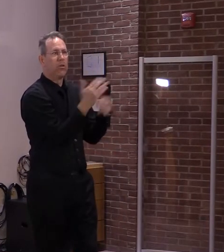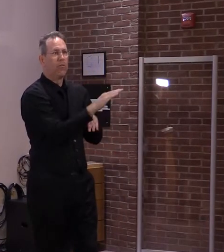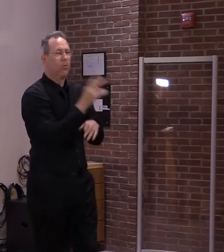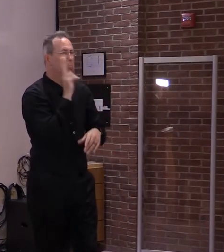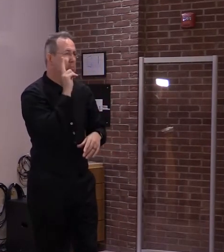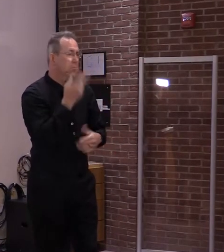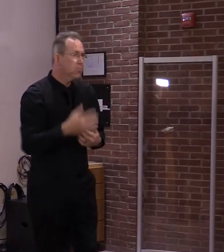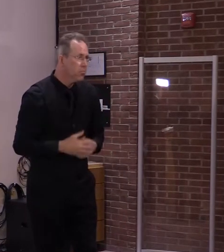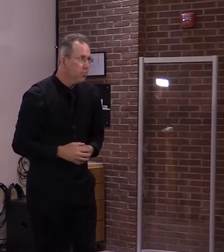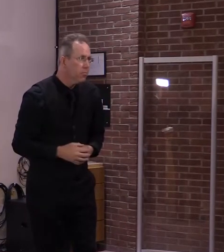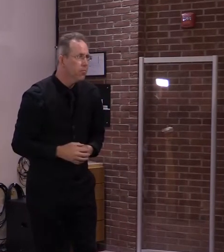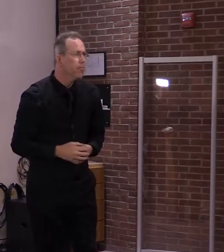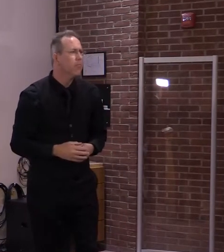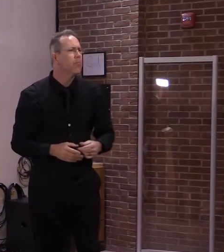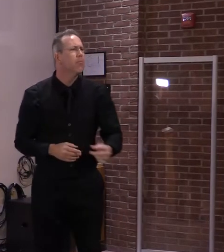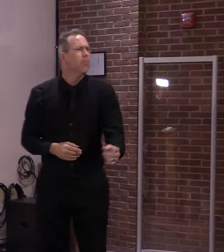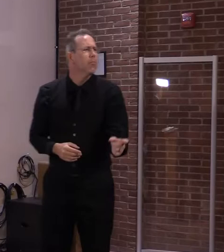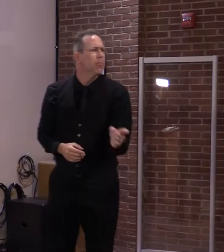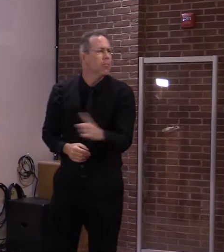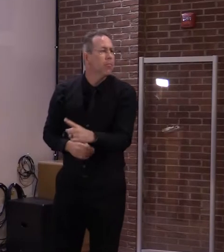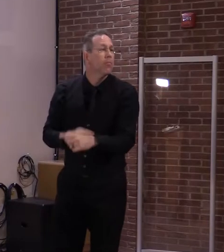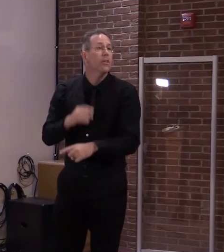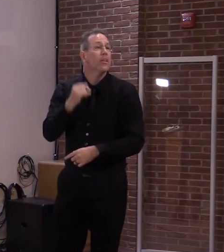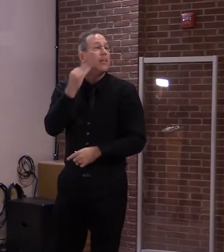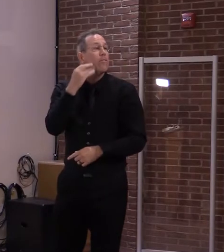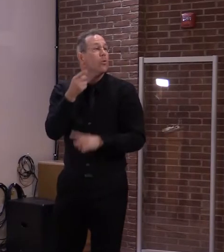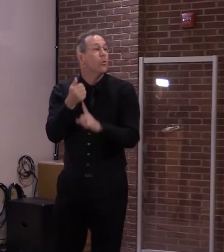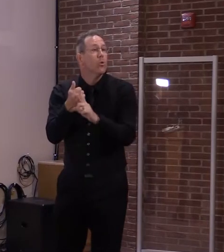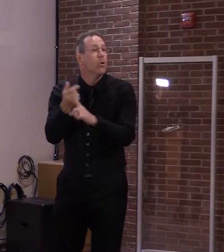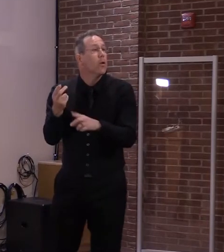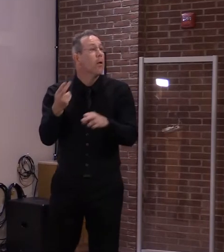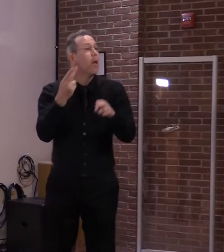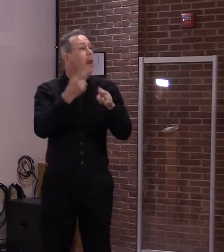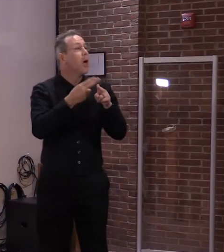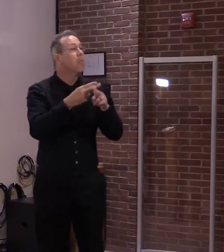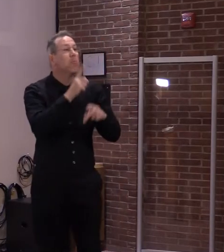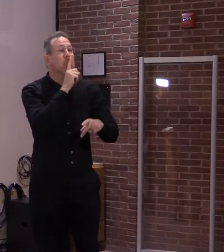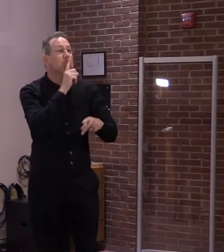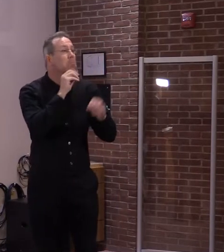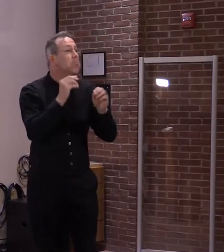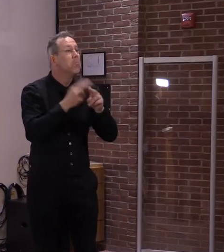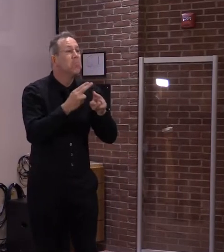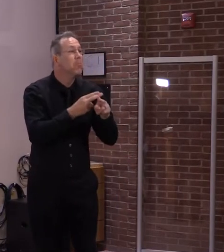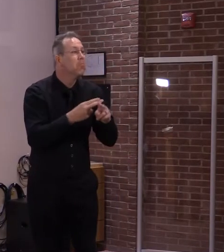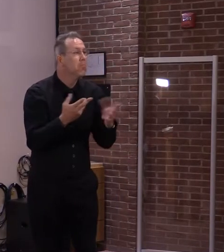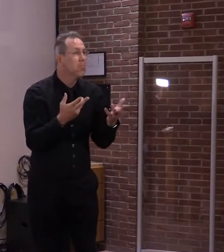Would you consider vetoing it if you think it was too wide open?